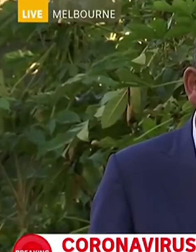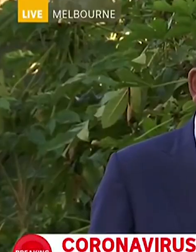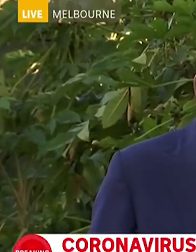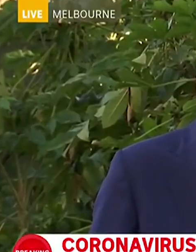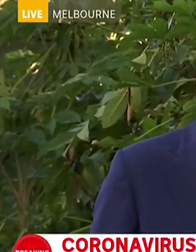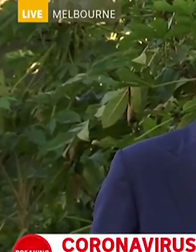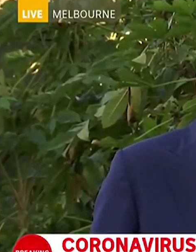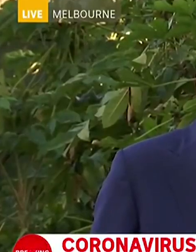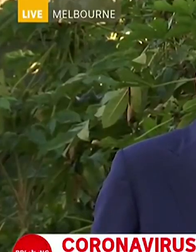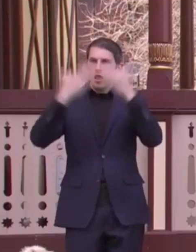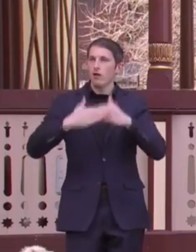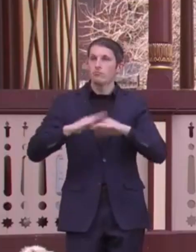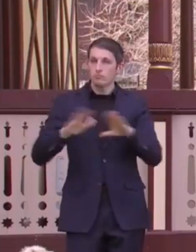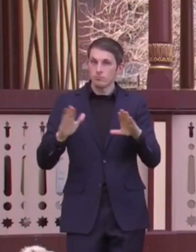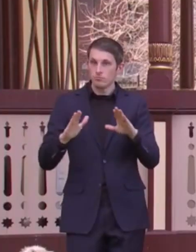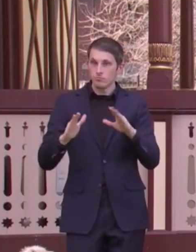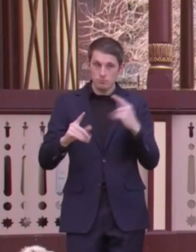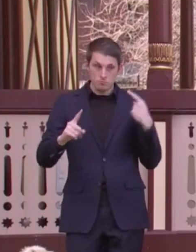Get on the beers.